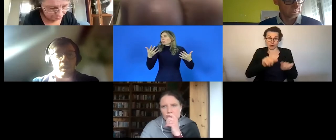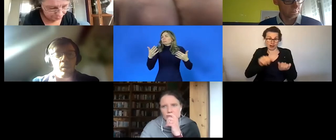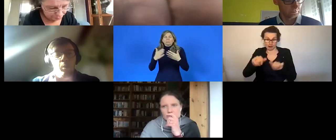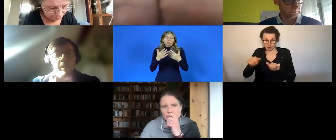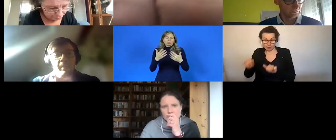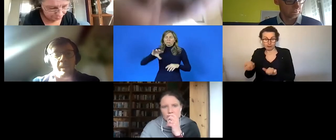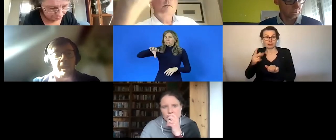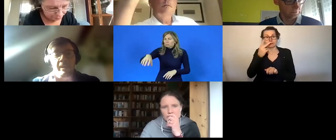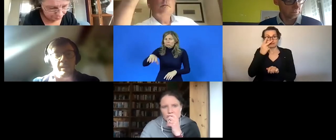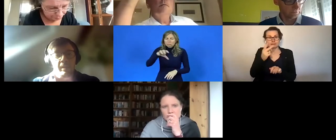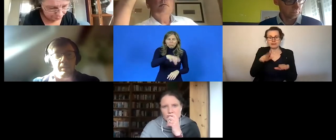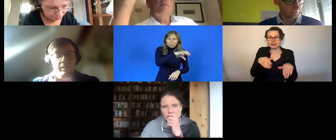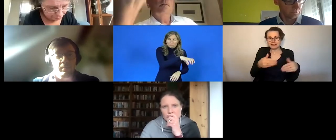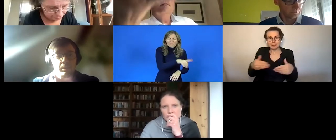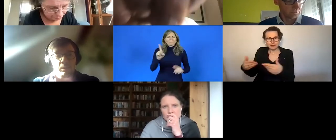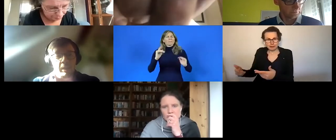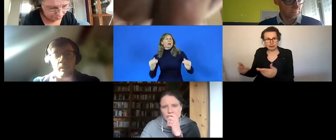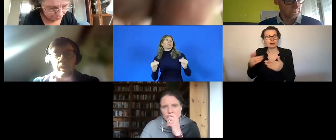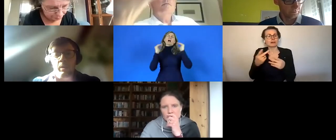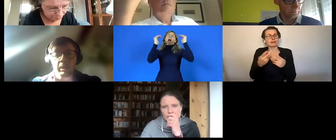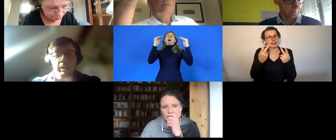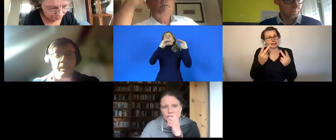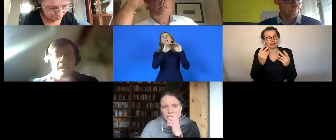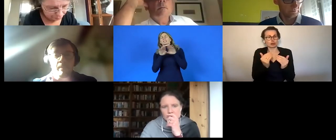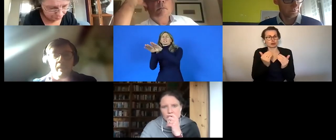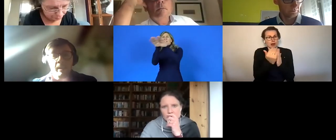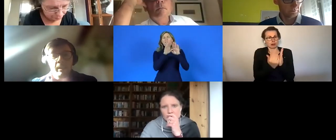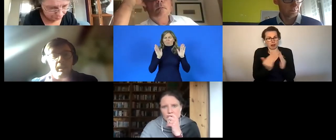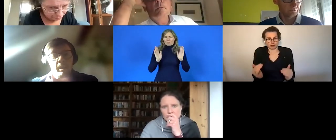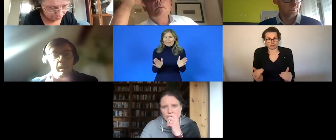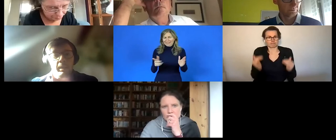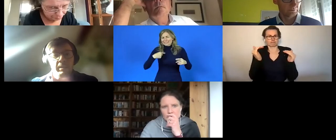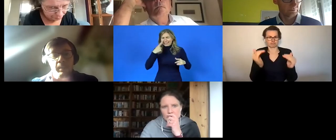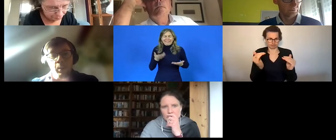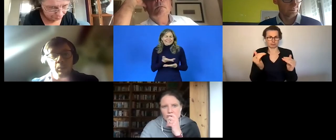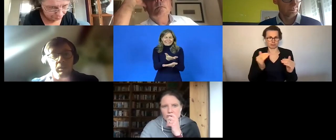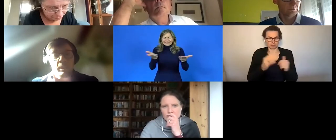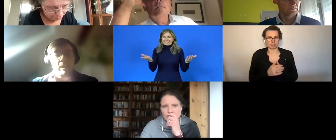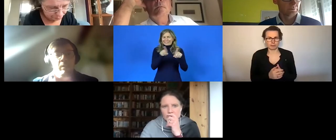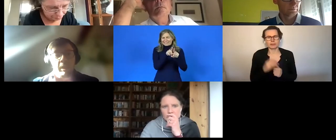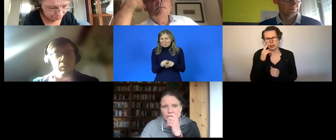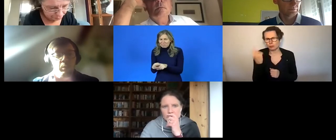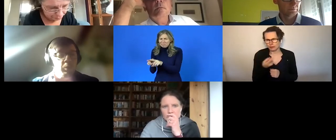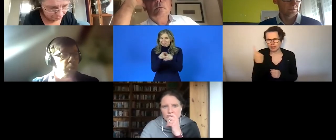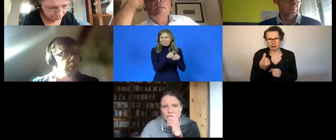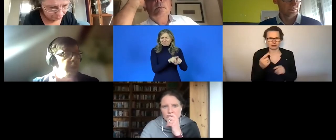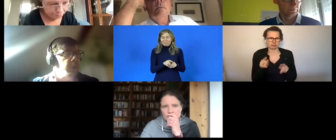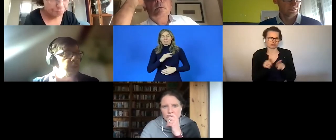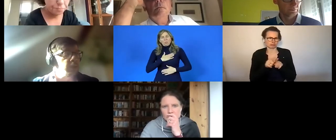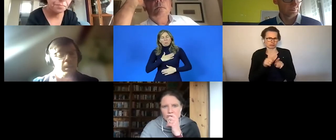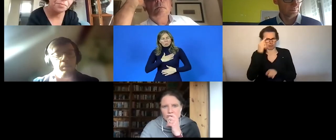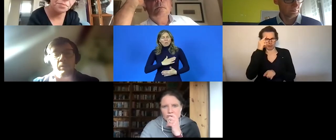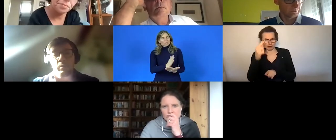obey by the highest standards because i think we are all here in the same uh in the same boat in trying to ensure